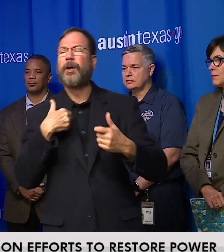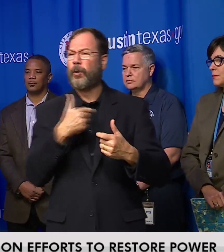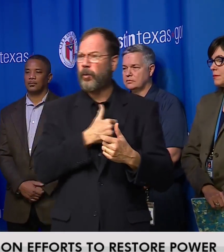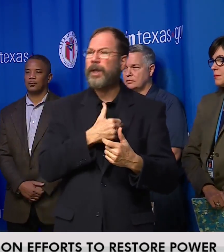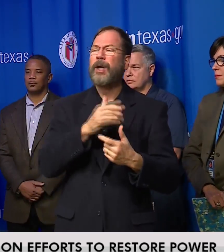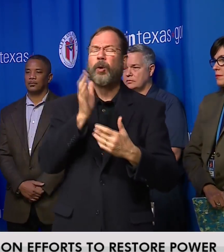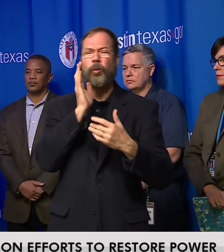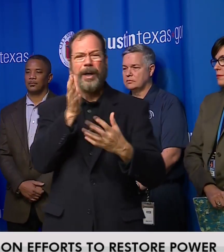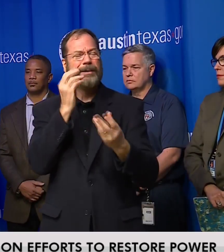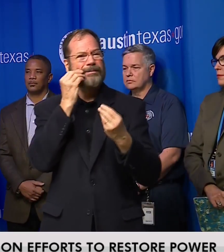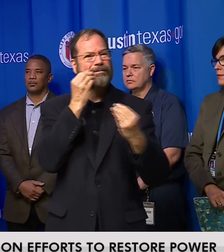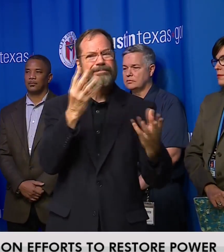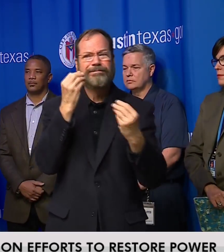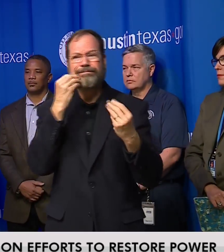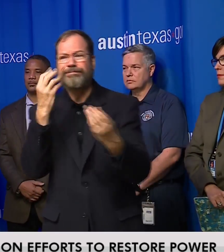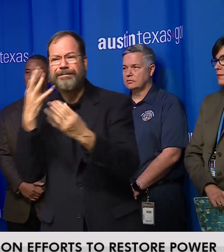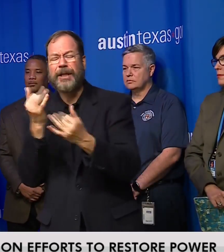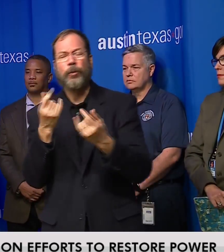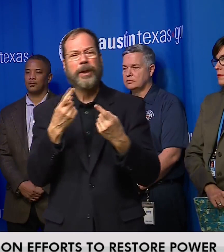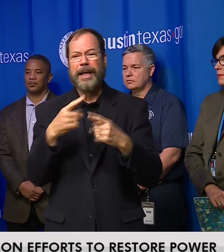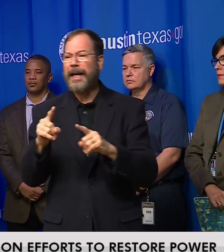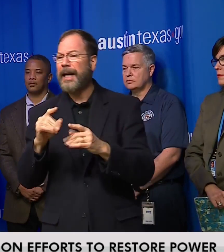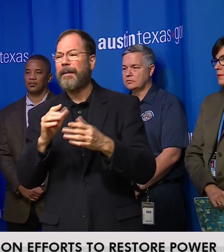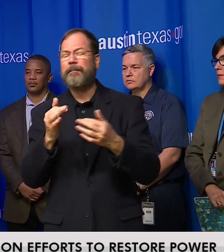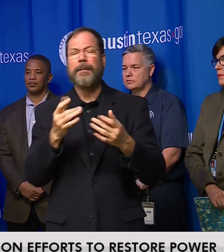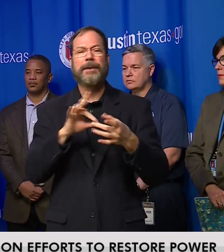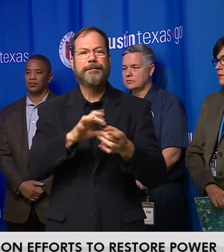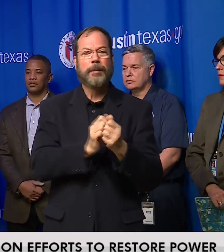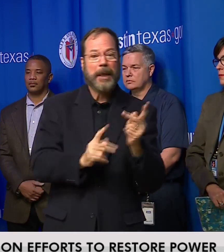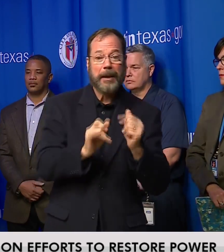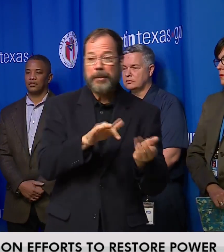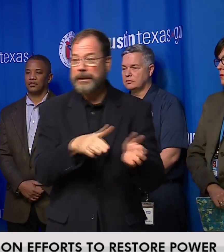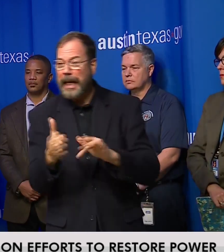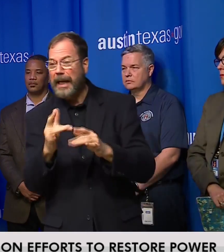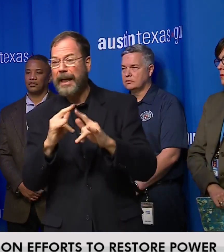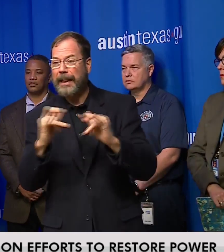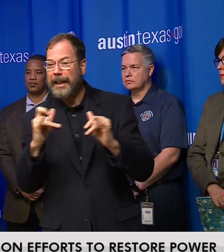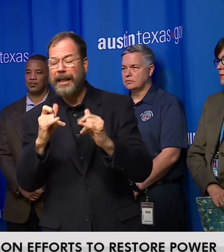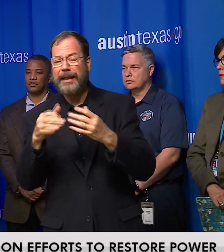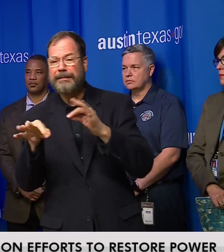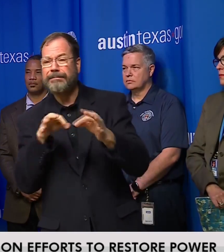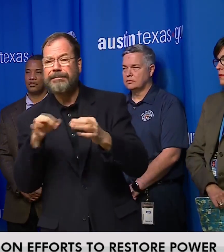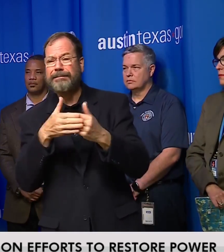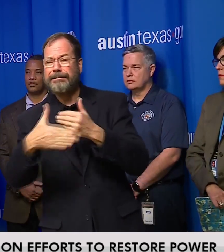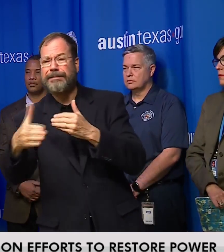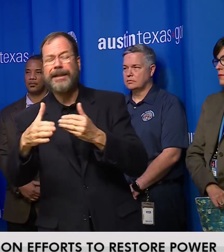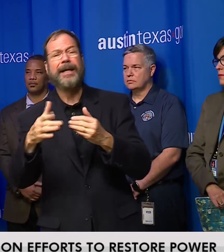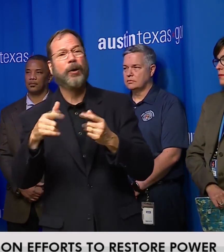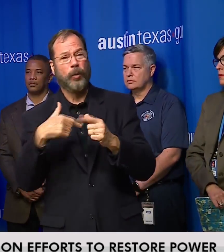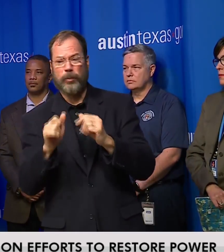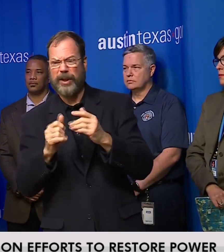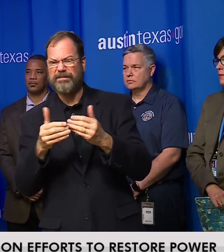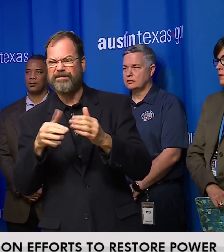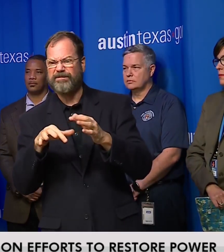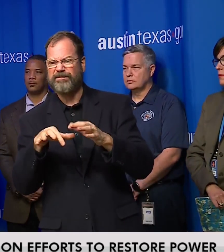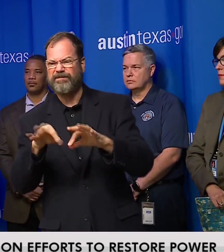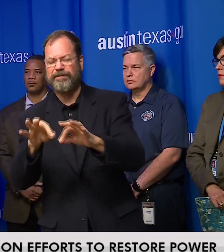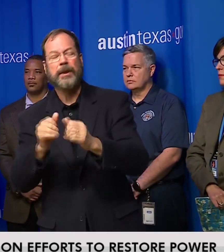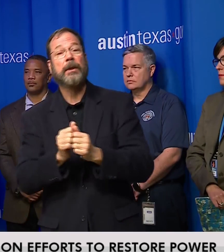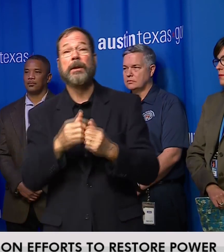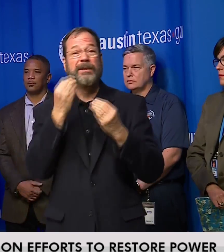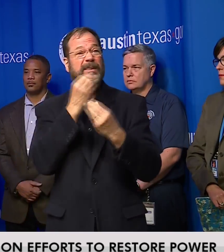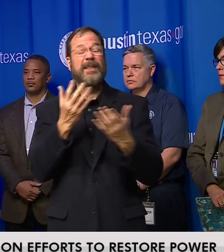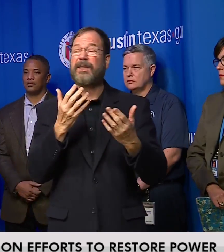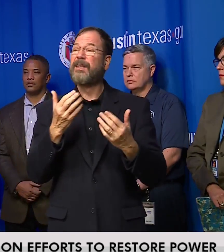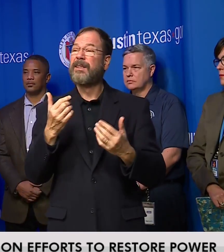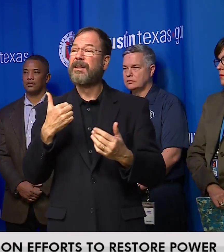we'll assure accountability when life and safety issues are complete. But I want to say again, the city